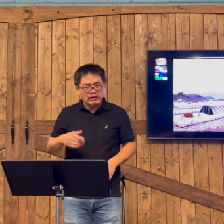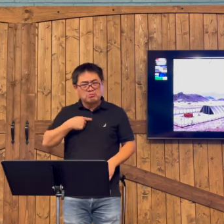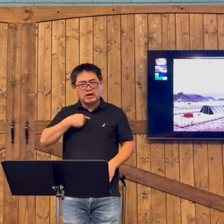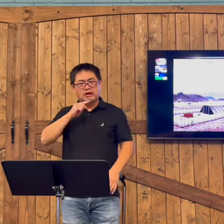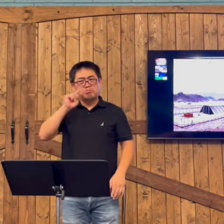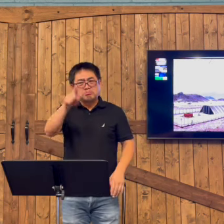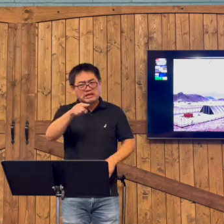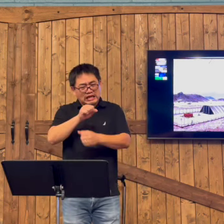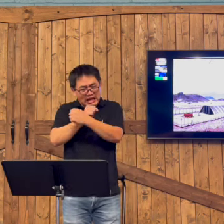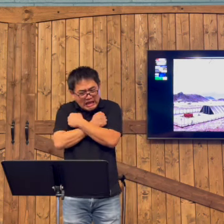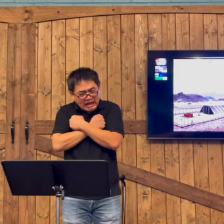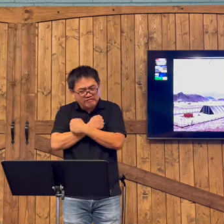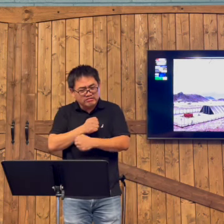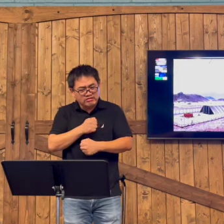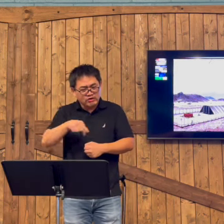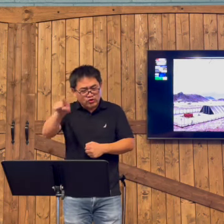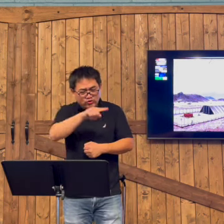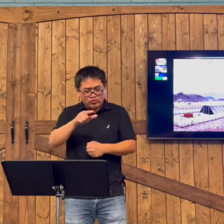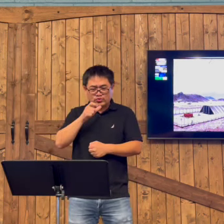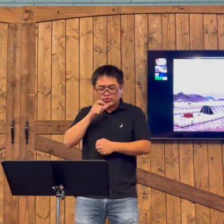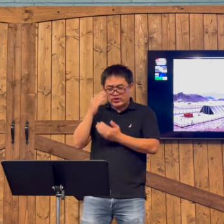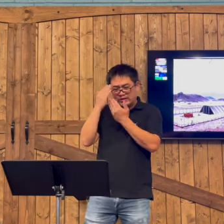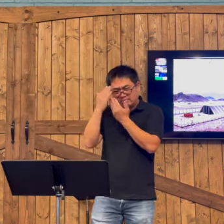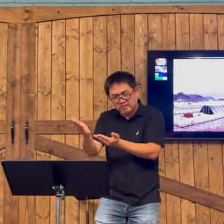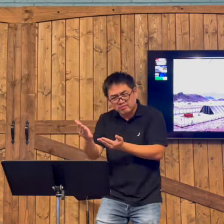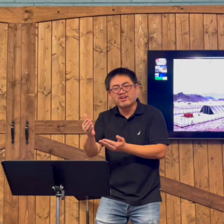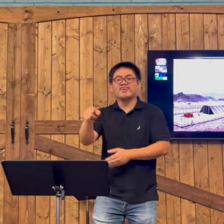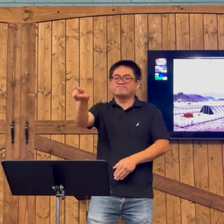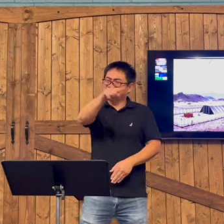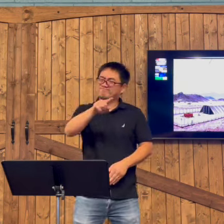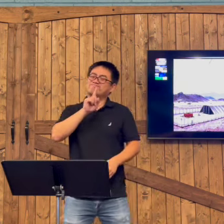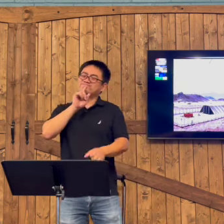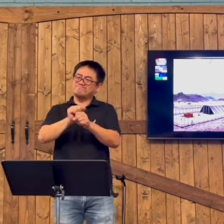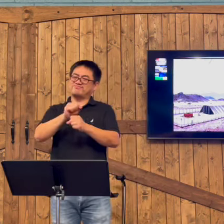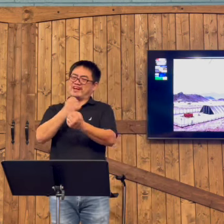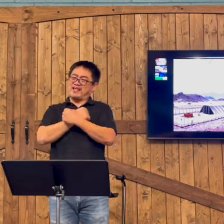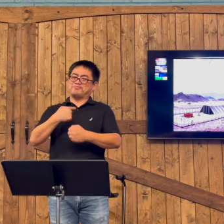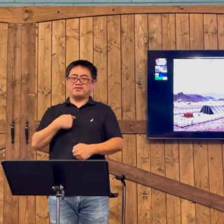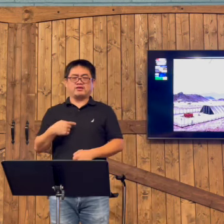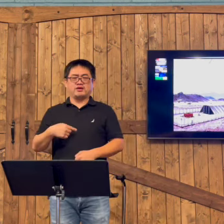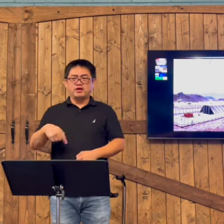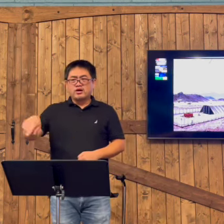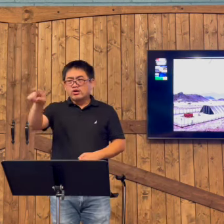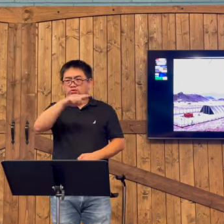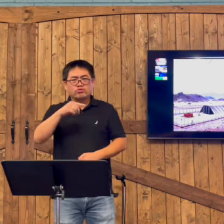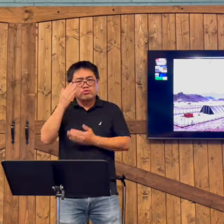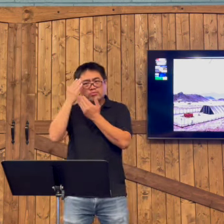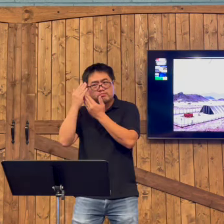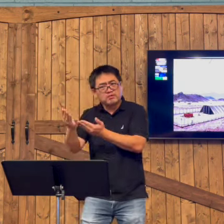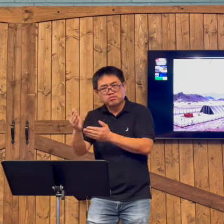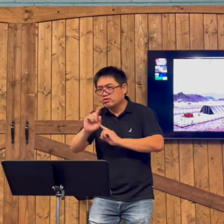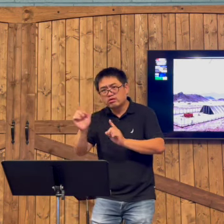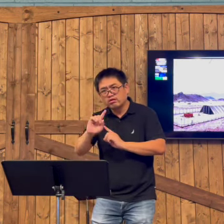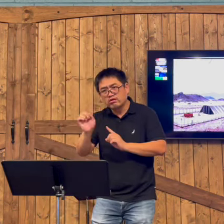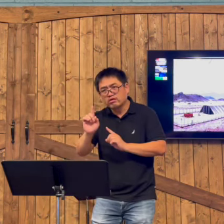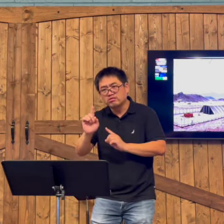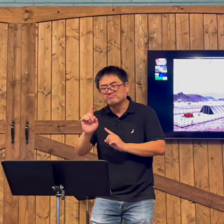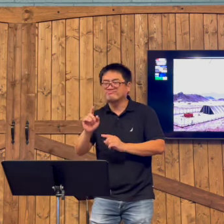is trying to impress upon us. That if you have love, you will obey Him. But if you don't